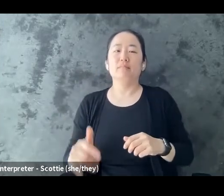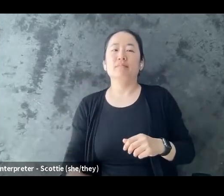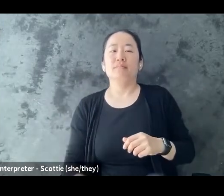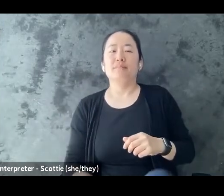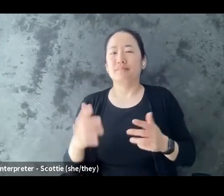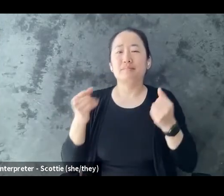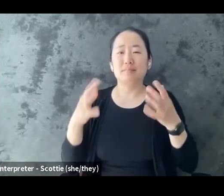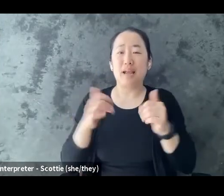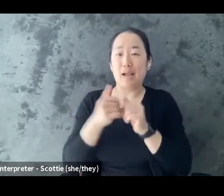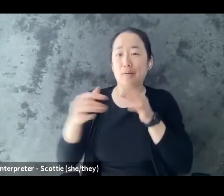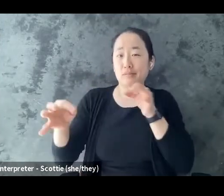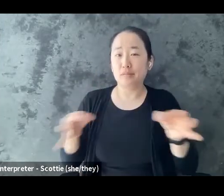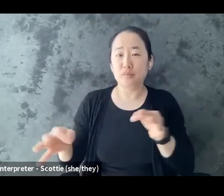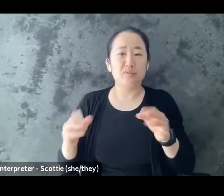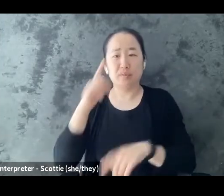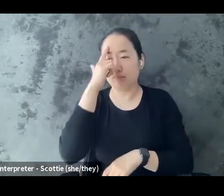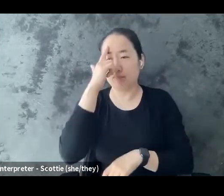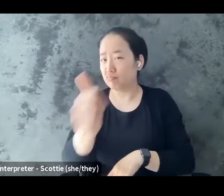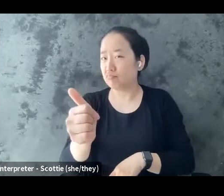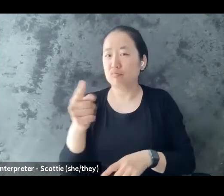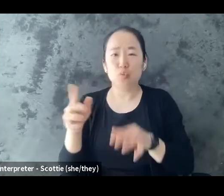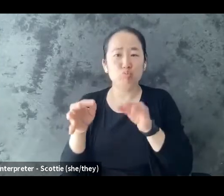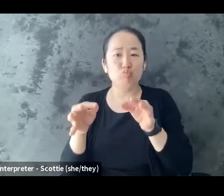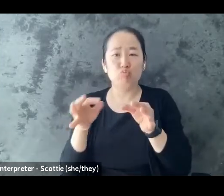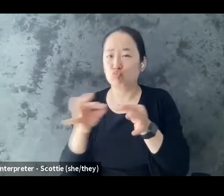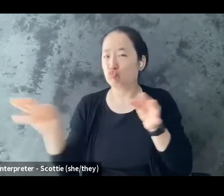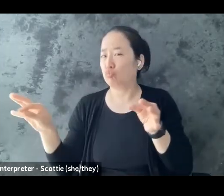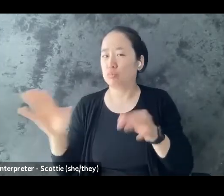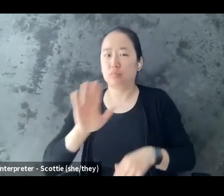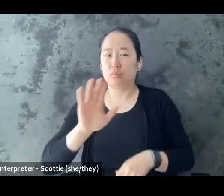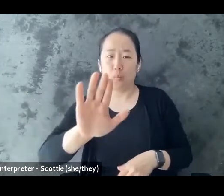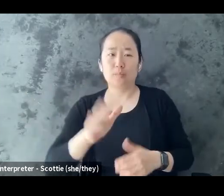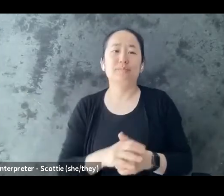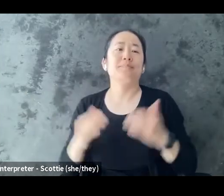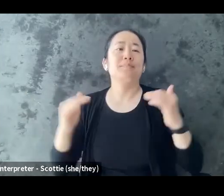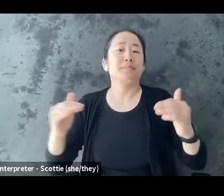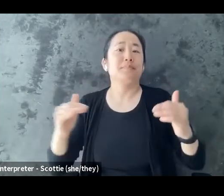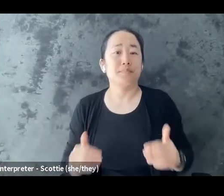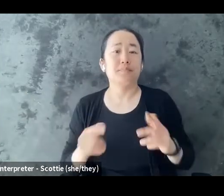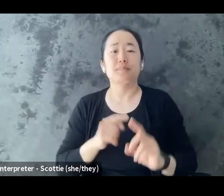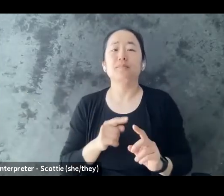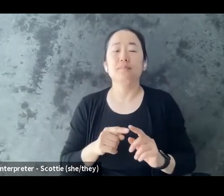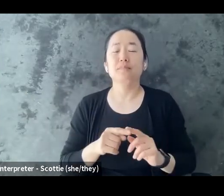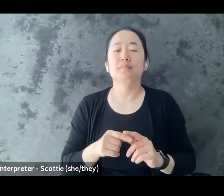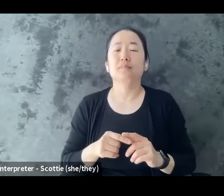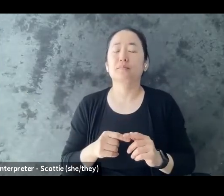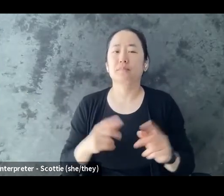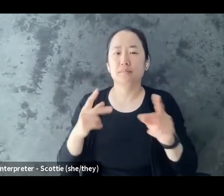well, which is totally up to you. And then in terms of kind of choosing what feels like honoring you and your